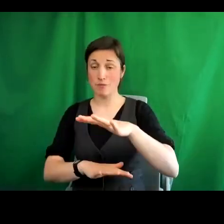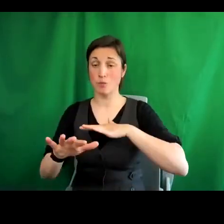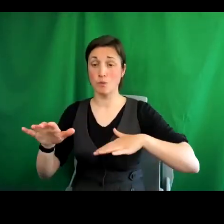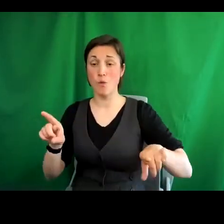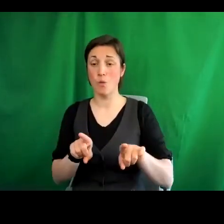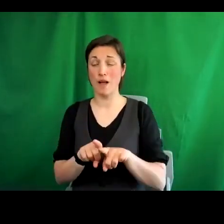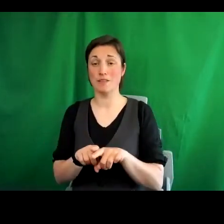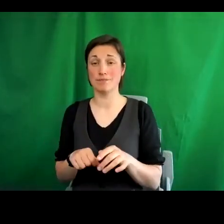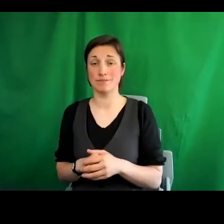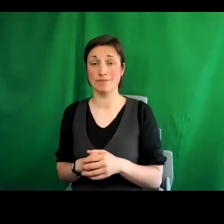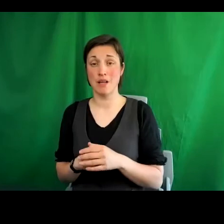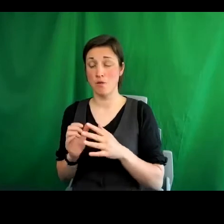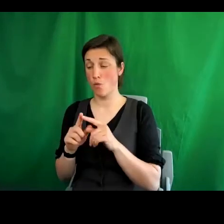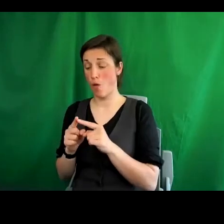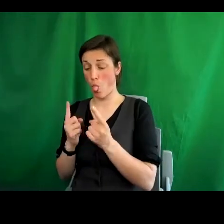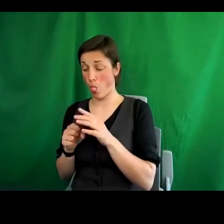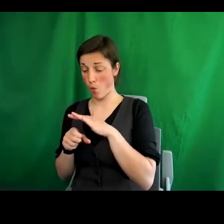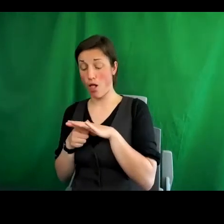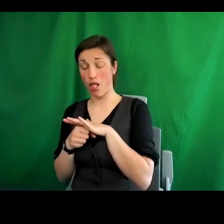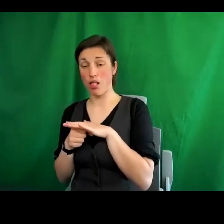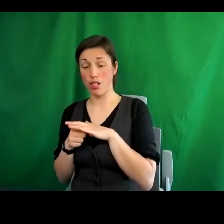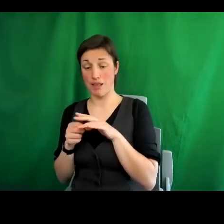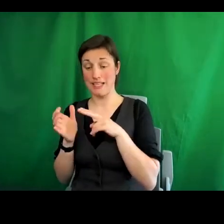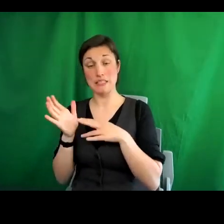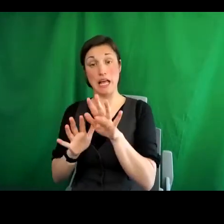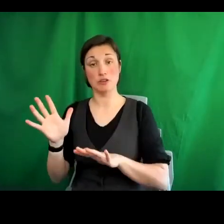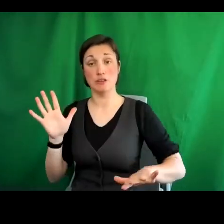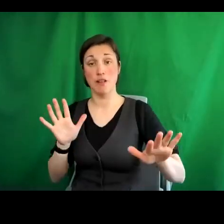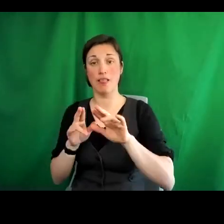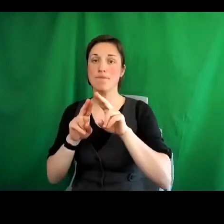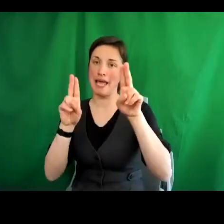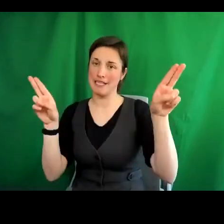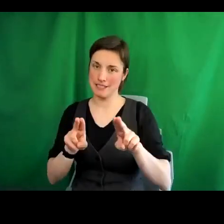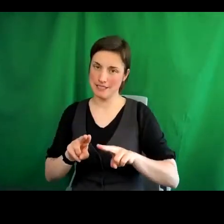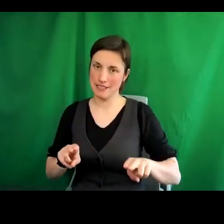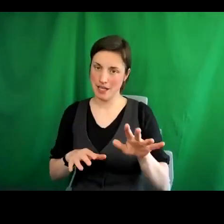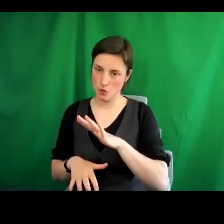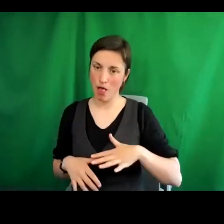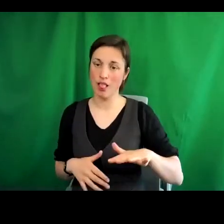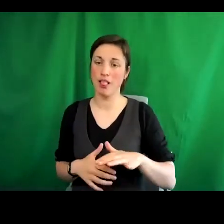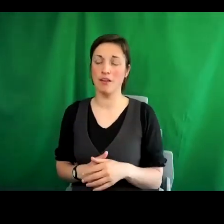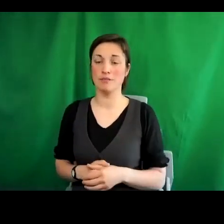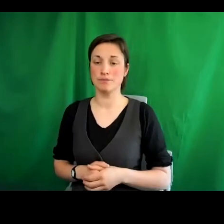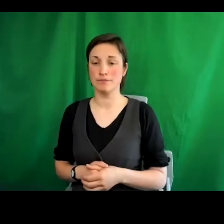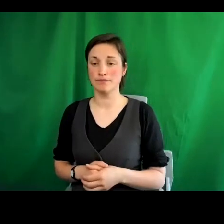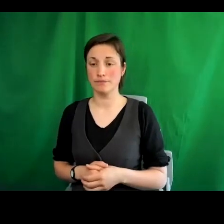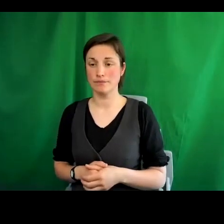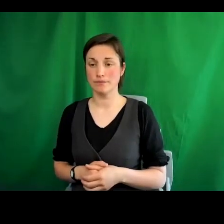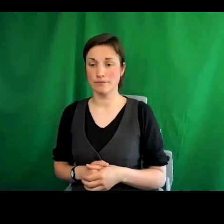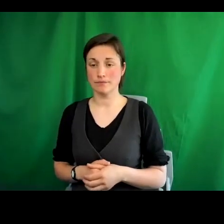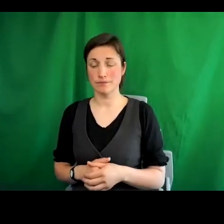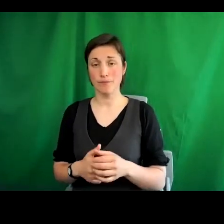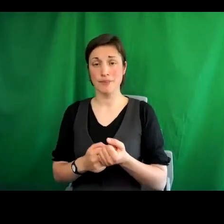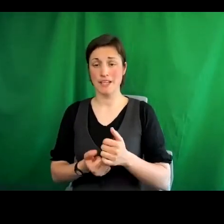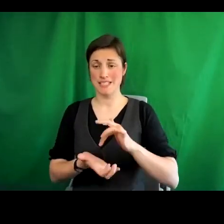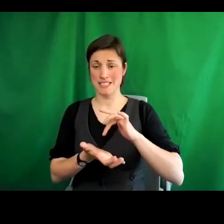local, the national and the international. At the Centre for Applied Human Rights where I'm based, we've done some work on leadership